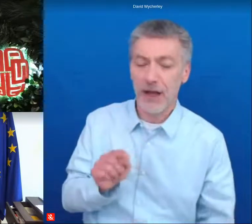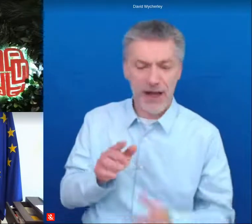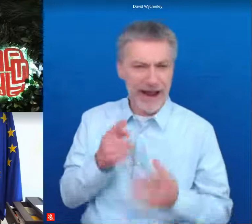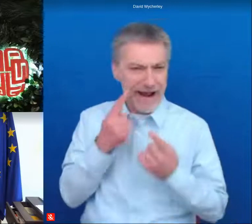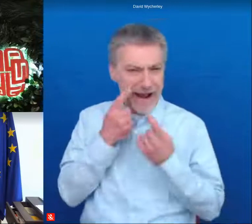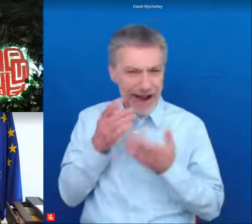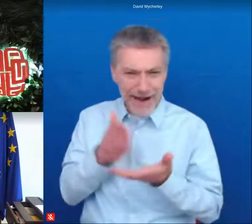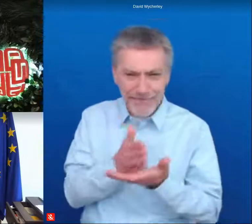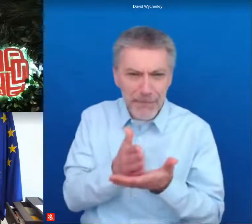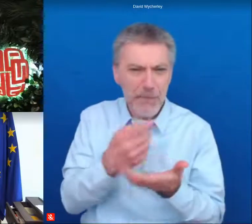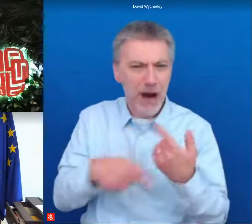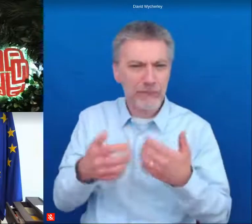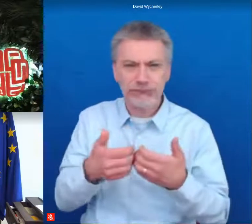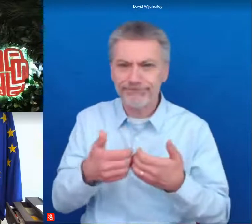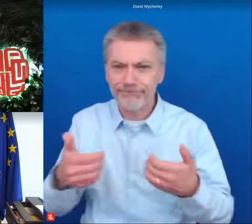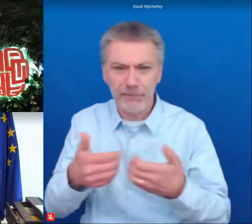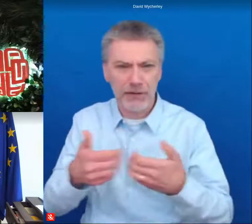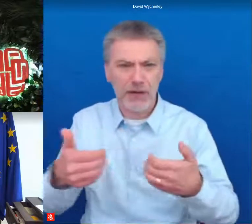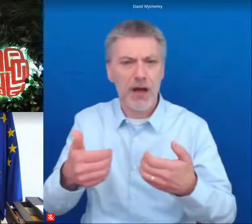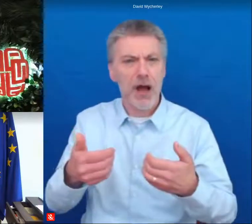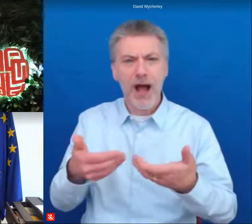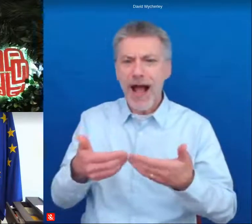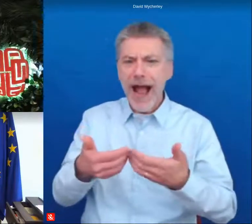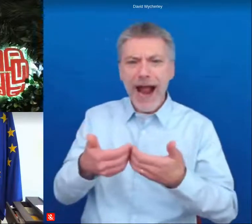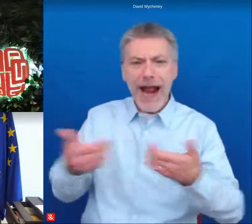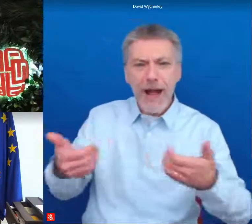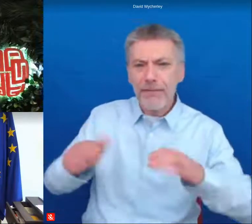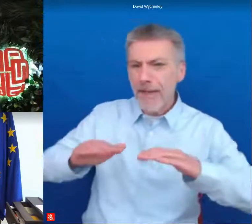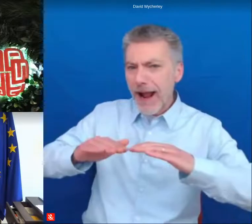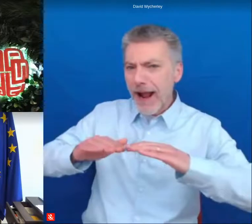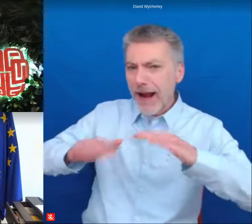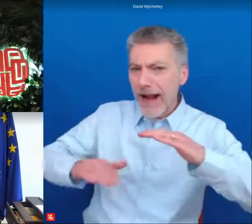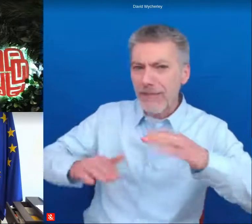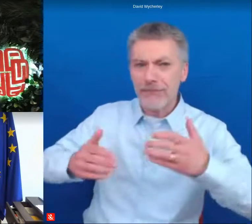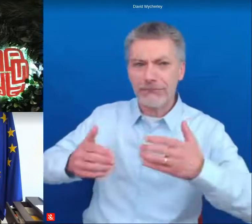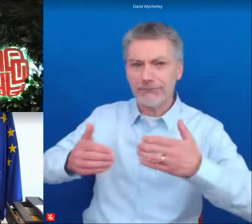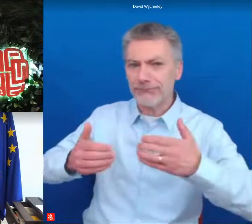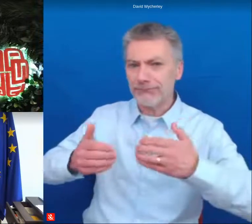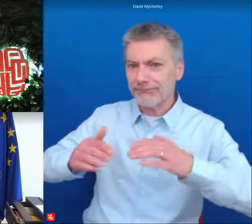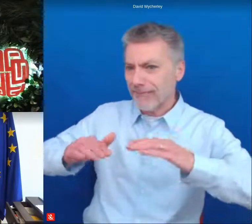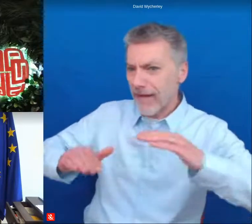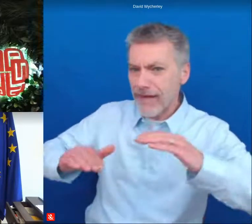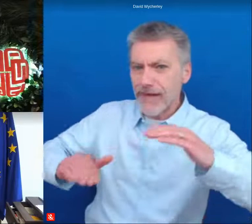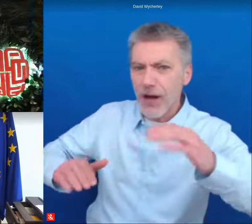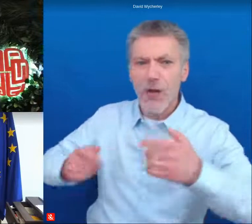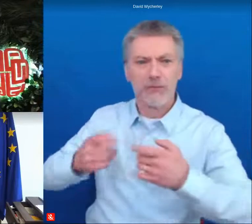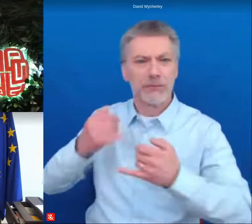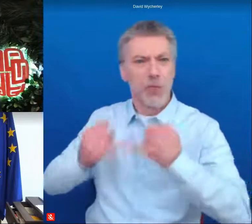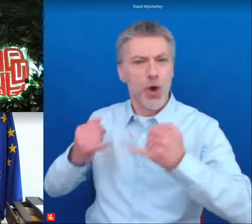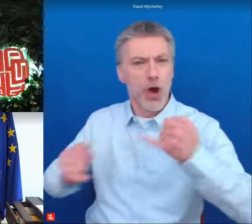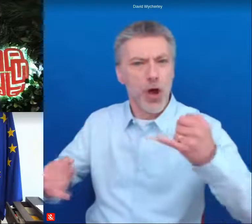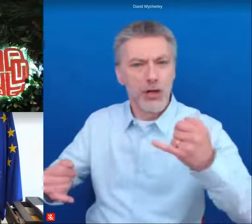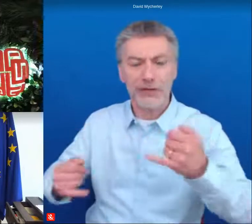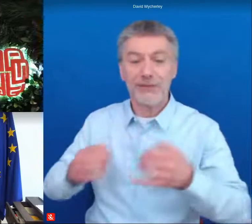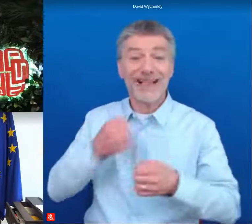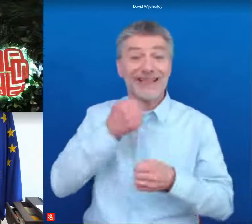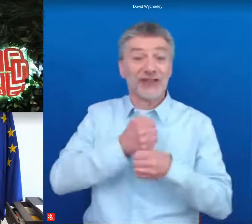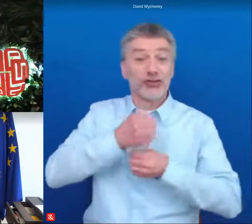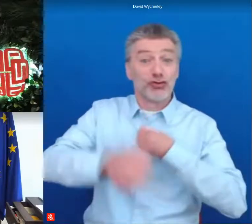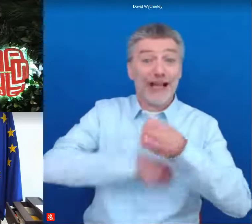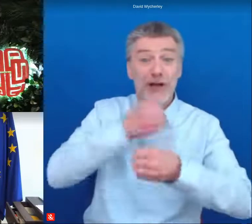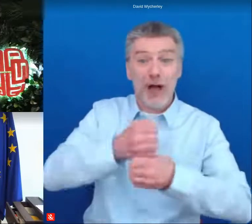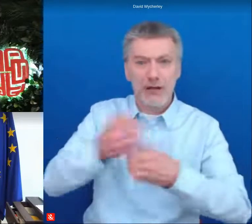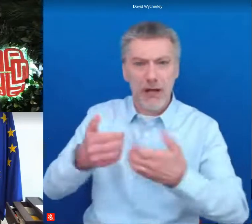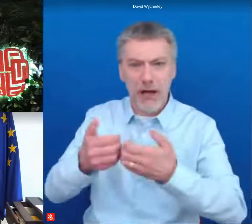the risk of widening gaps intergenerational gaps gaps gaps